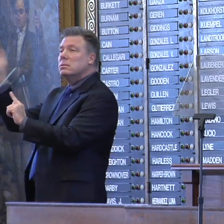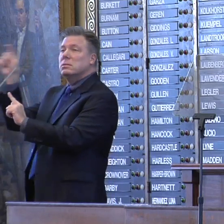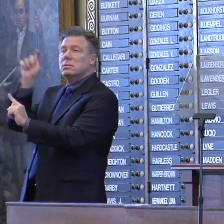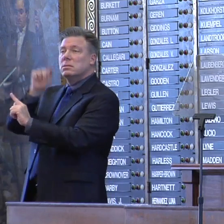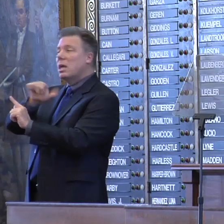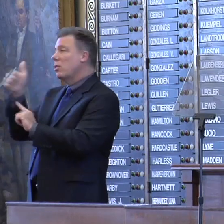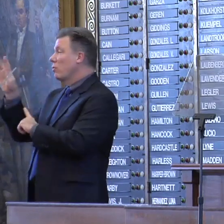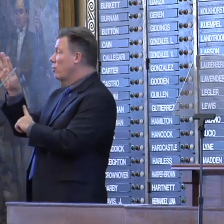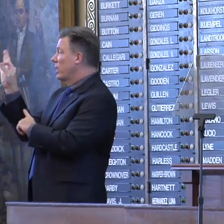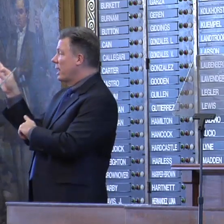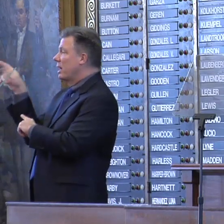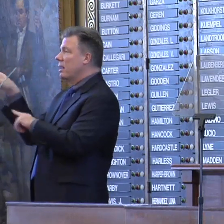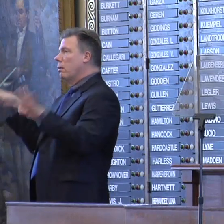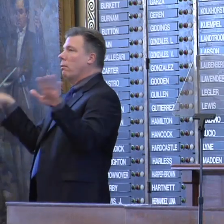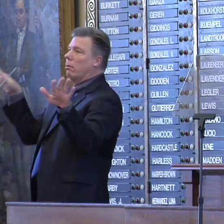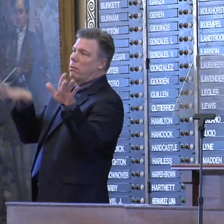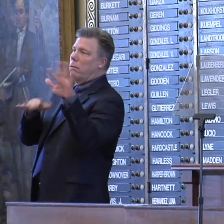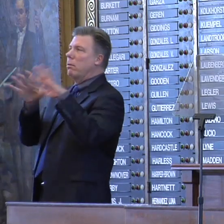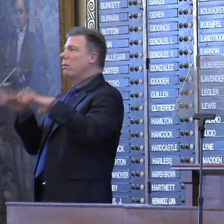states flounder about.